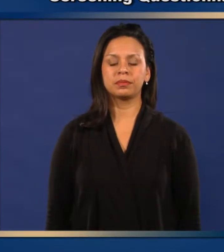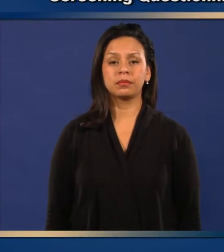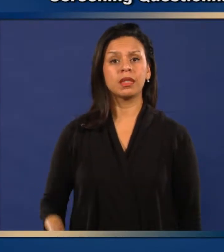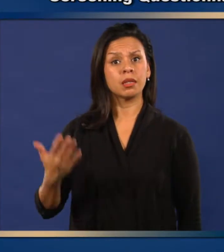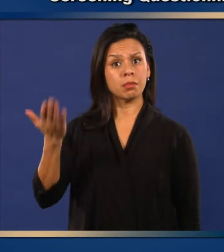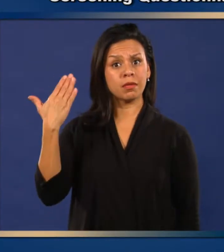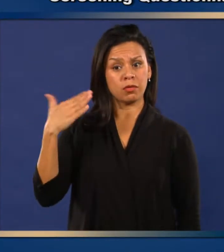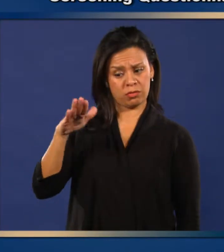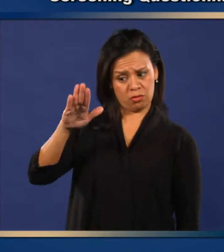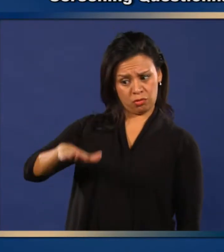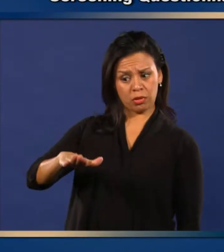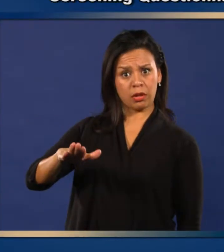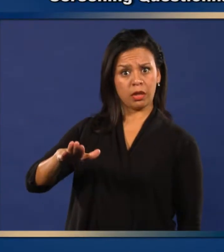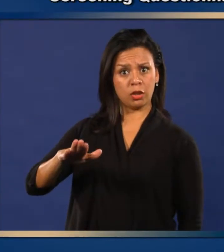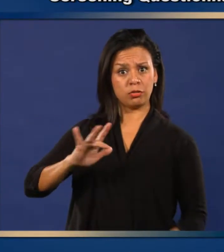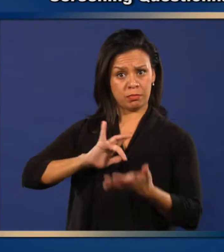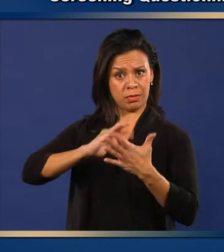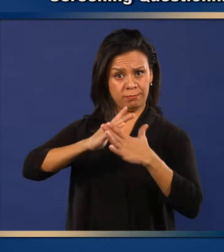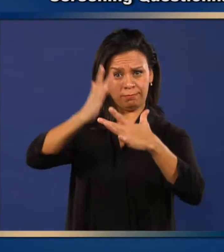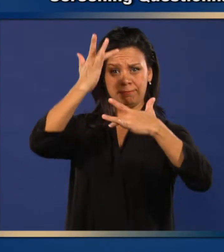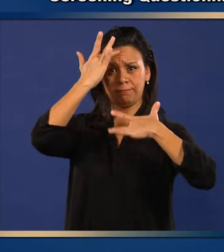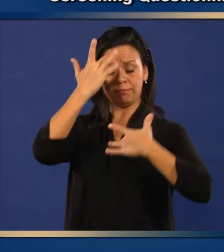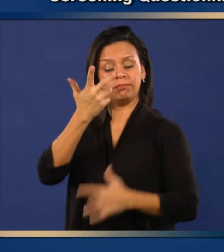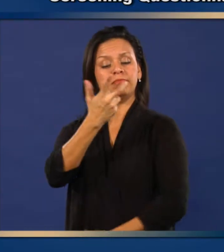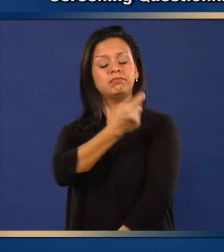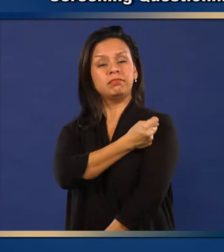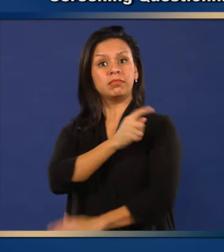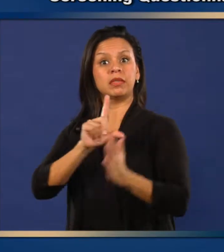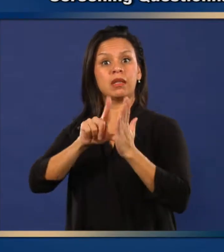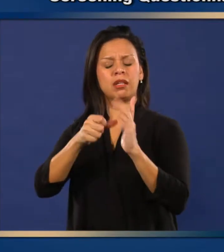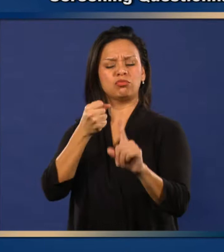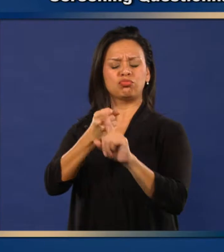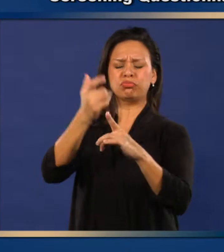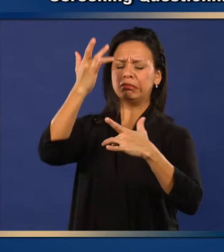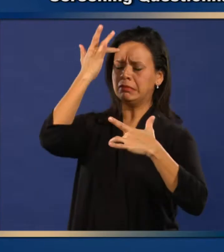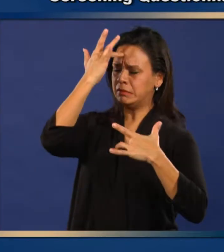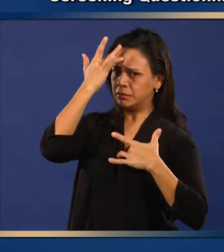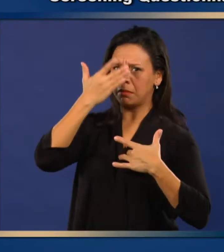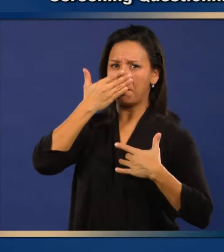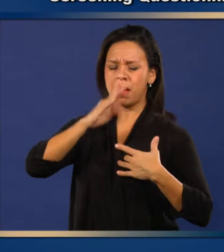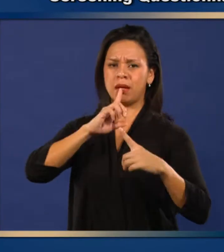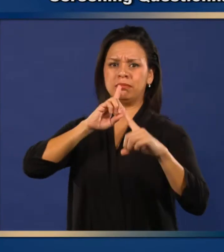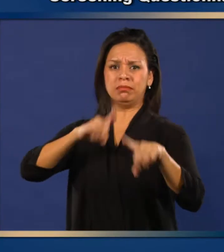Has the child had a serious reaction to a vaccine in the past?